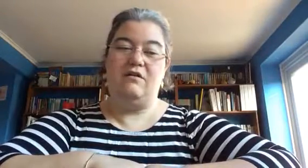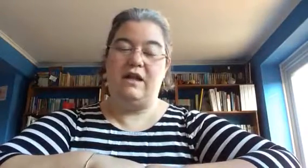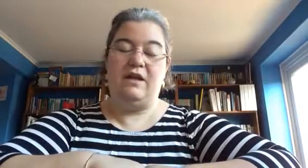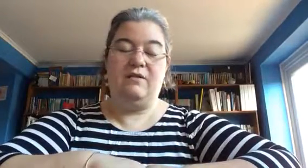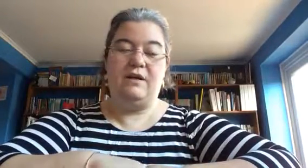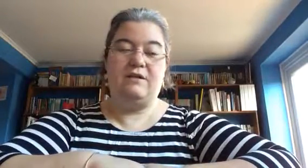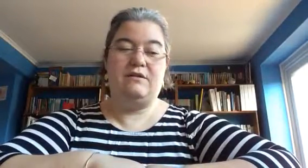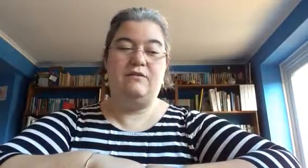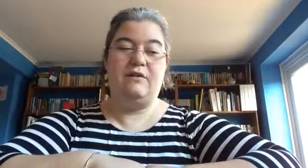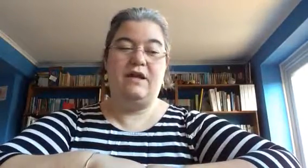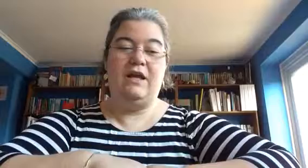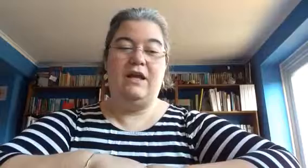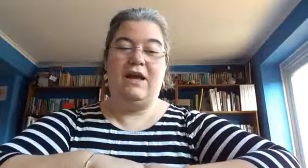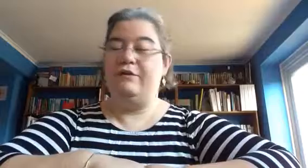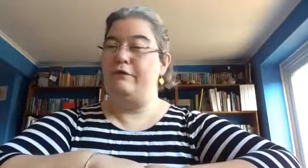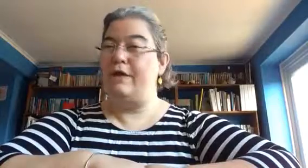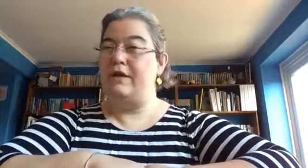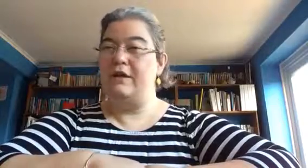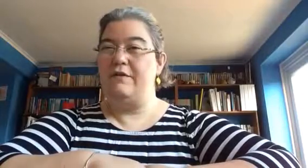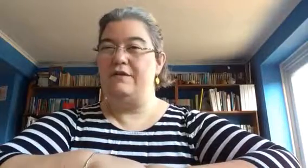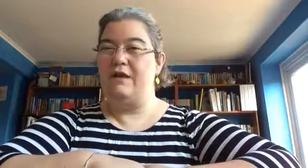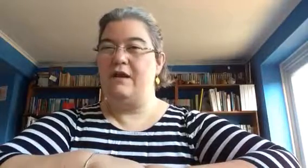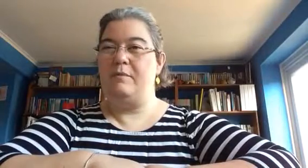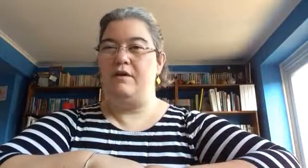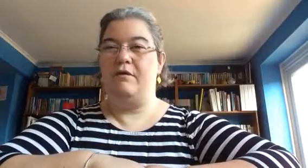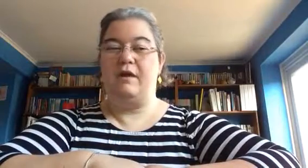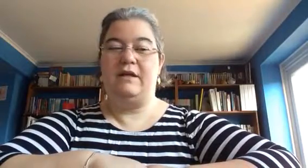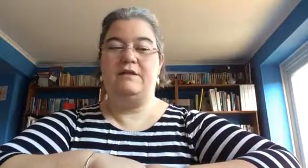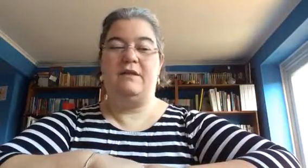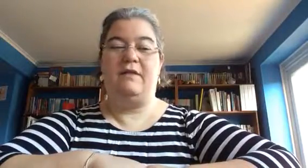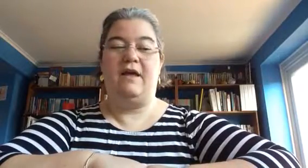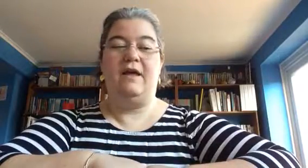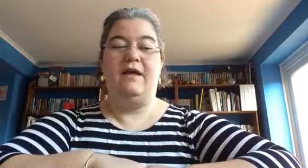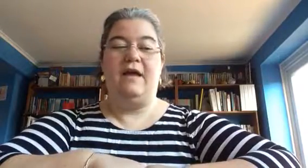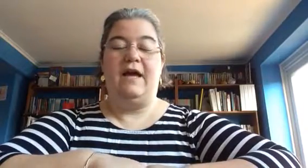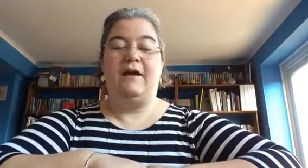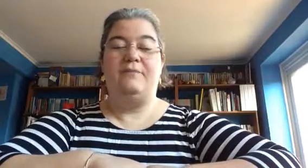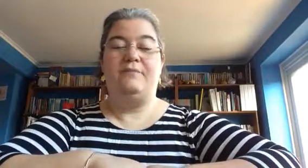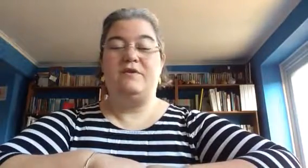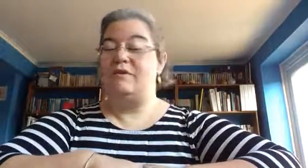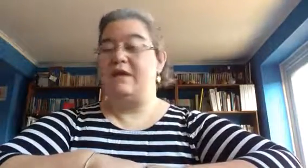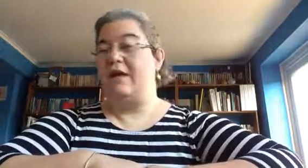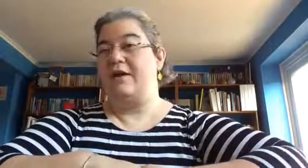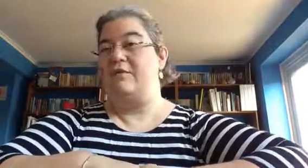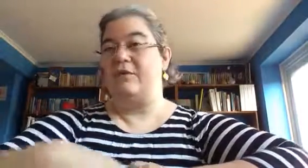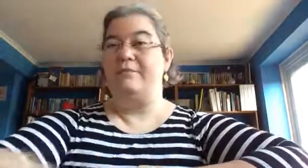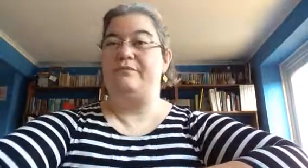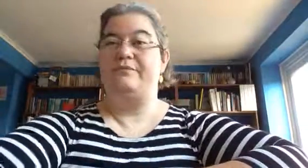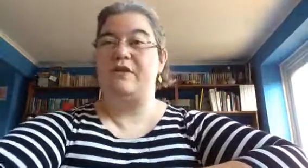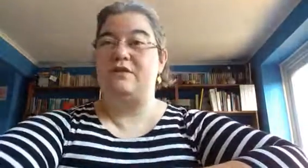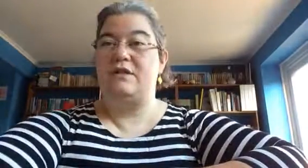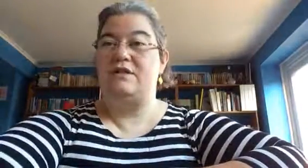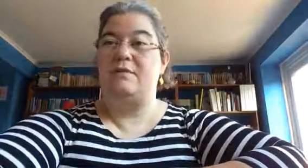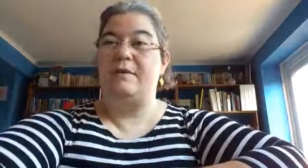equally as lovely and fun. You know, there's a little bit of lightness in there. So yeah, go for it. Totally super.